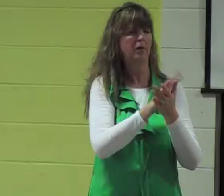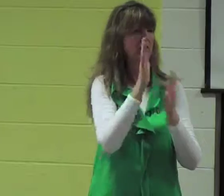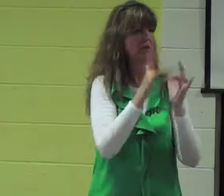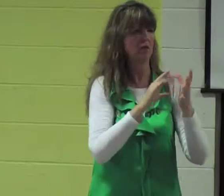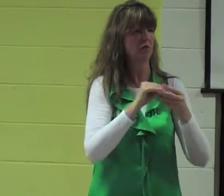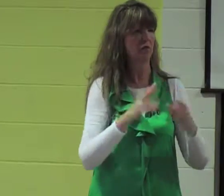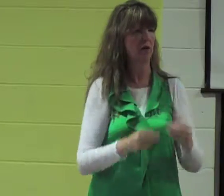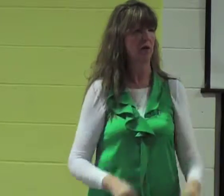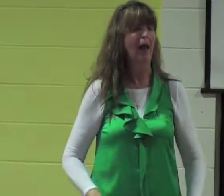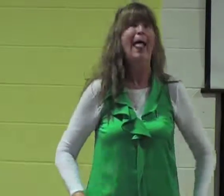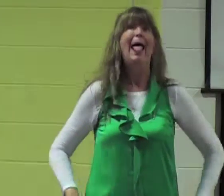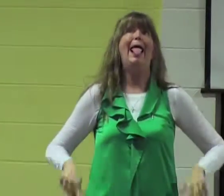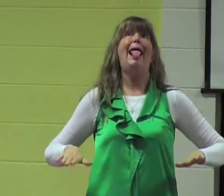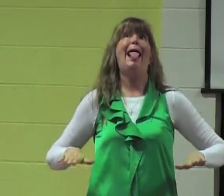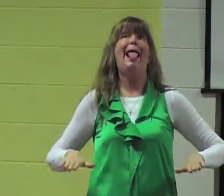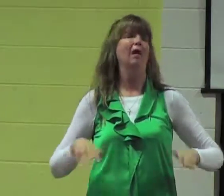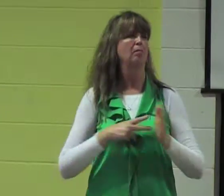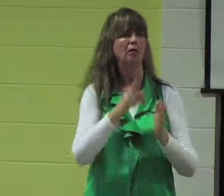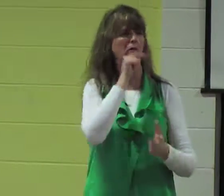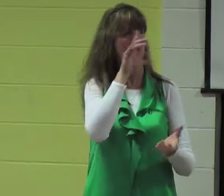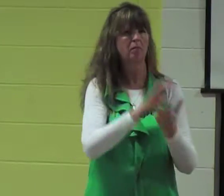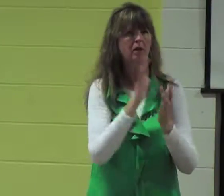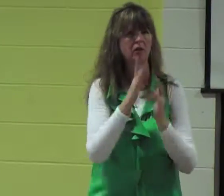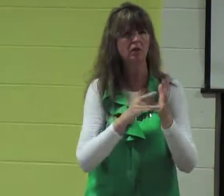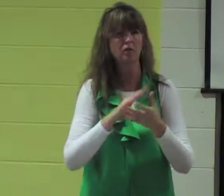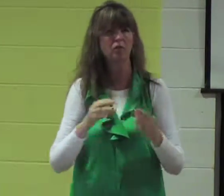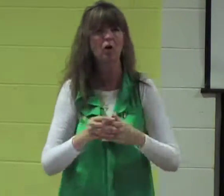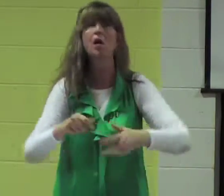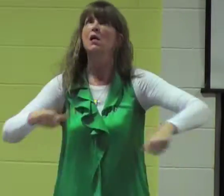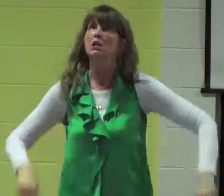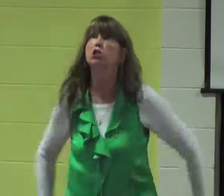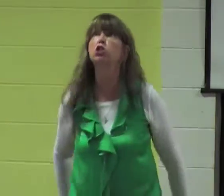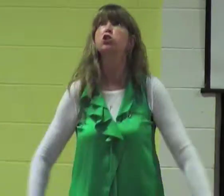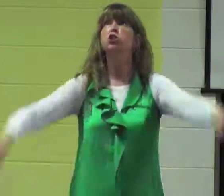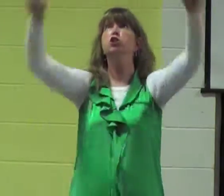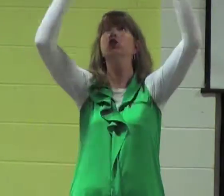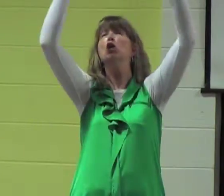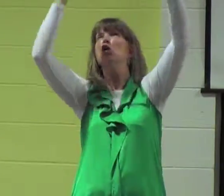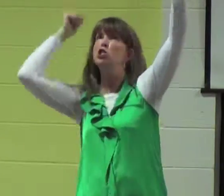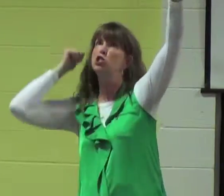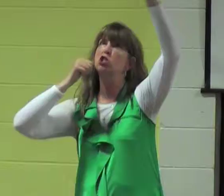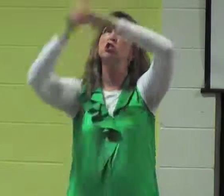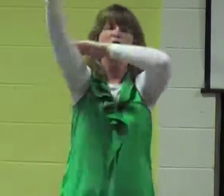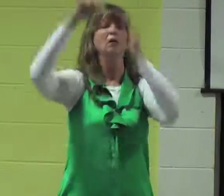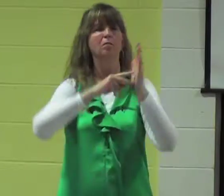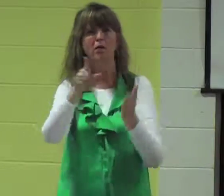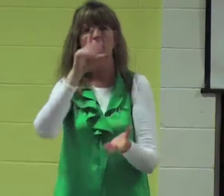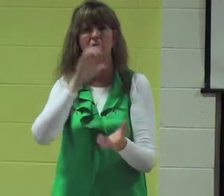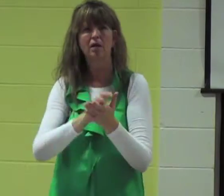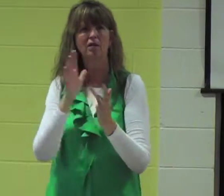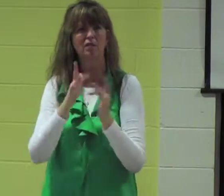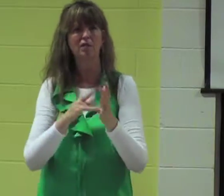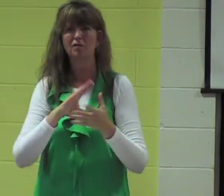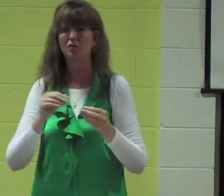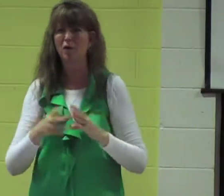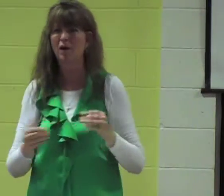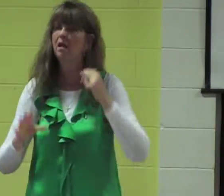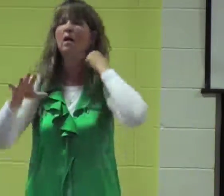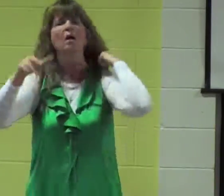Not partial, not partial surrender, but full surrender to